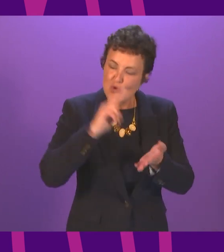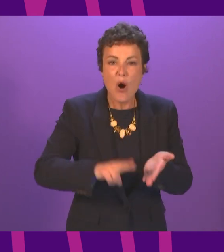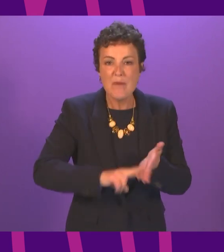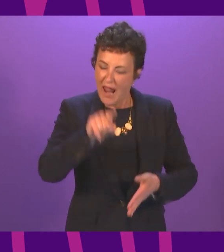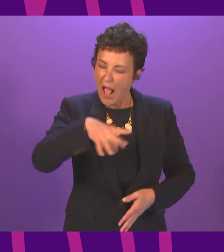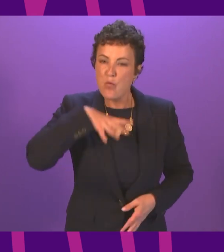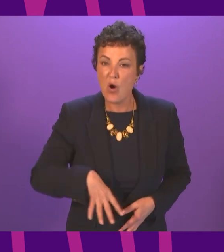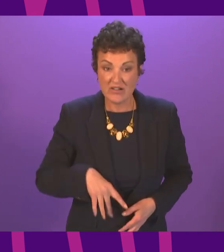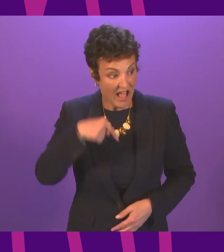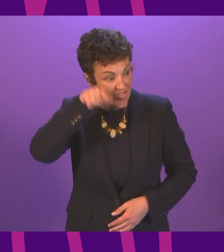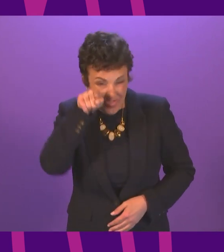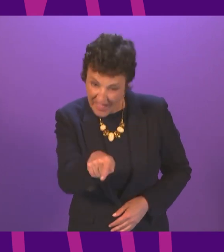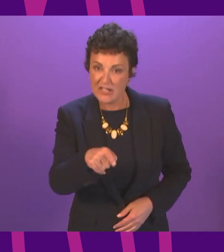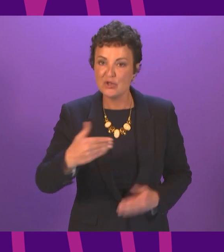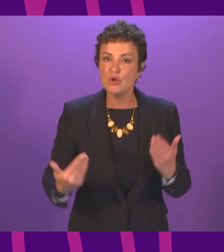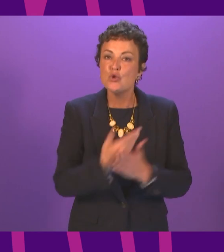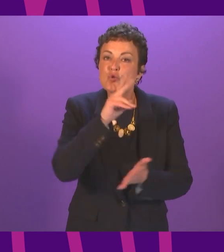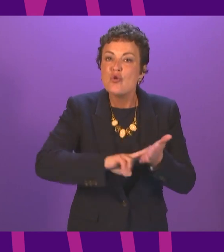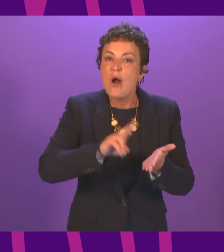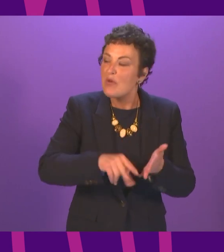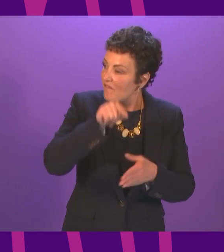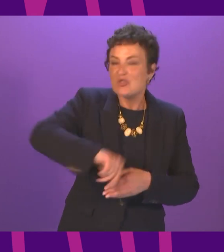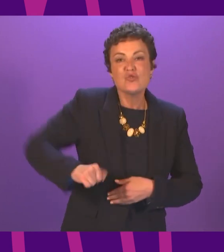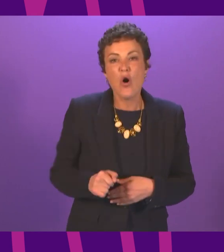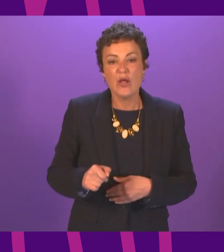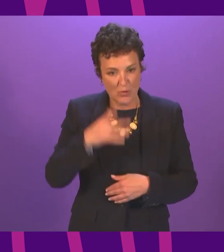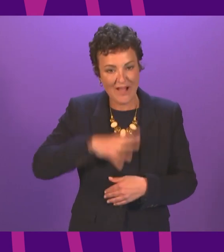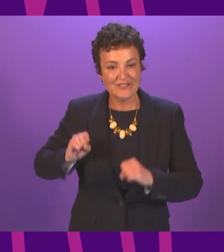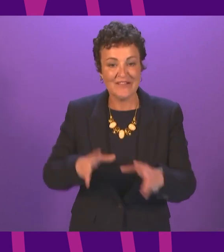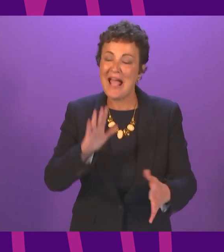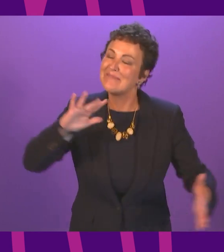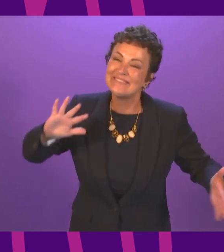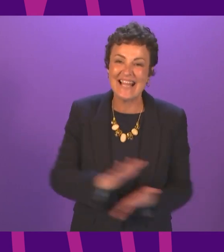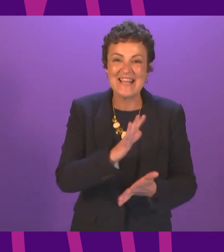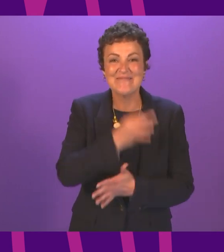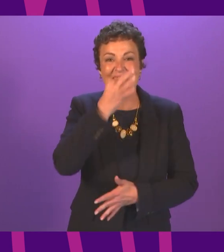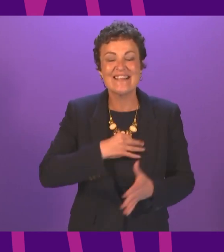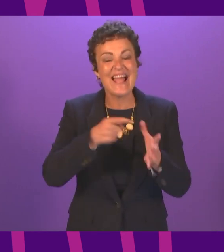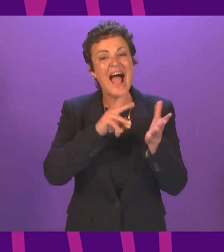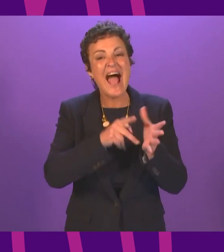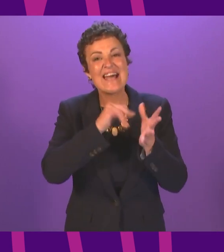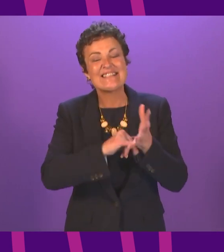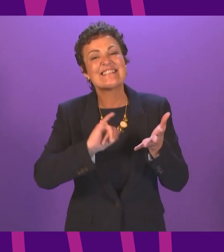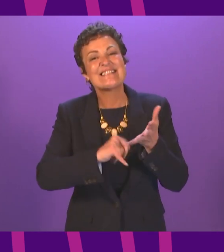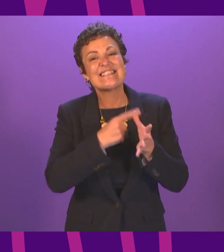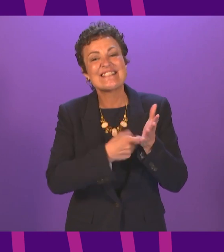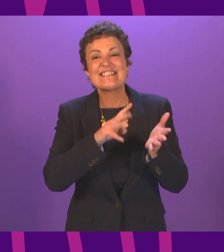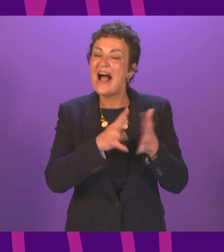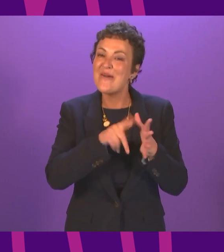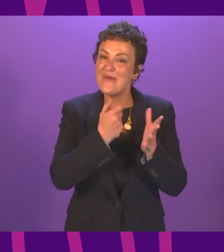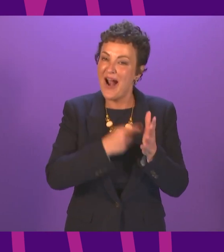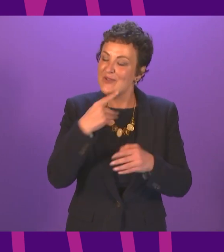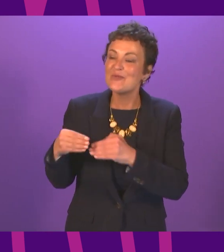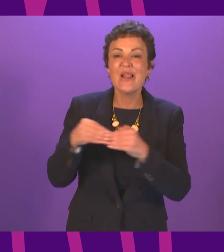that's the new normal we across this chamber must seek to deliver I'm delighted to have been asked by Anna Saur to lead for Scottish Labour on social